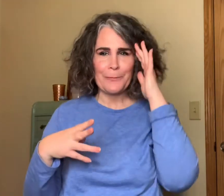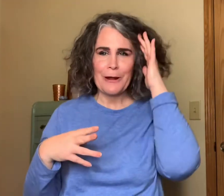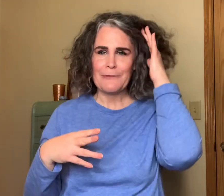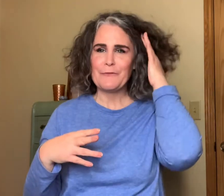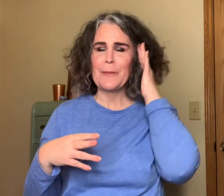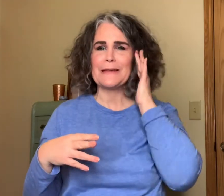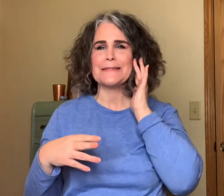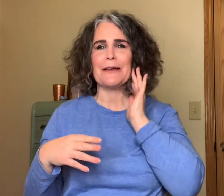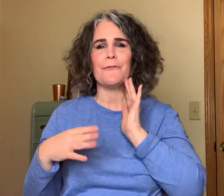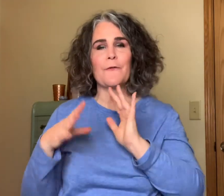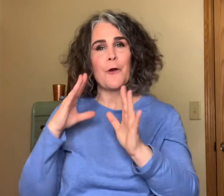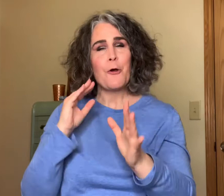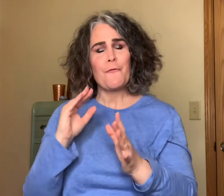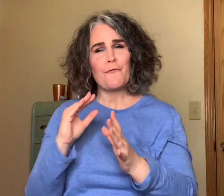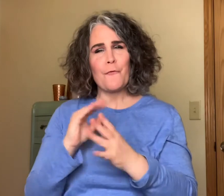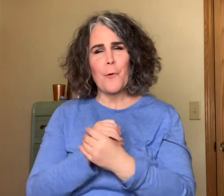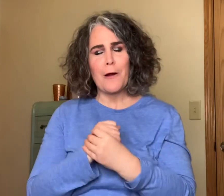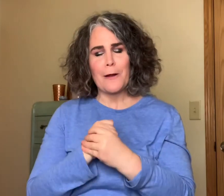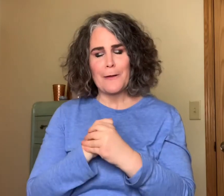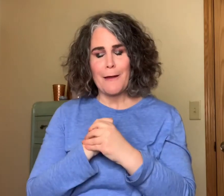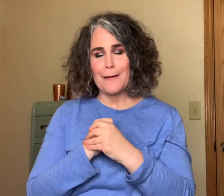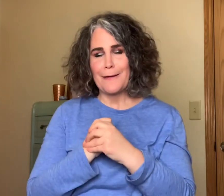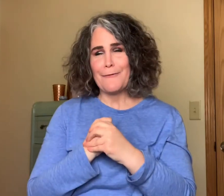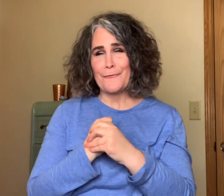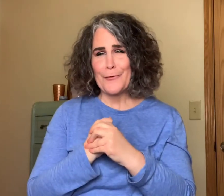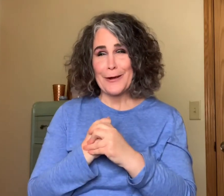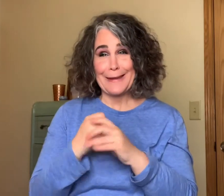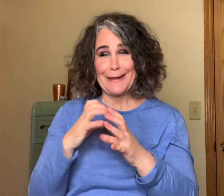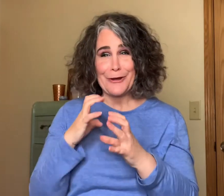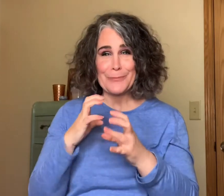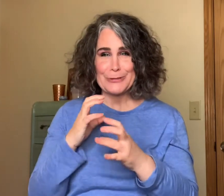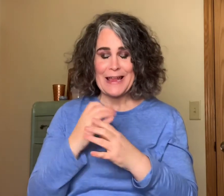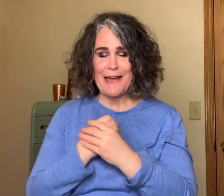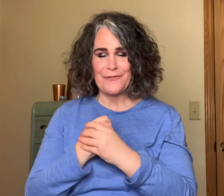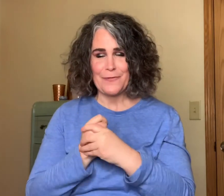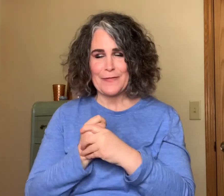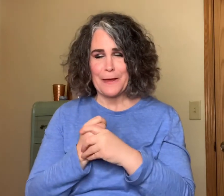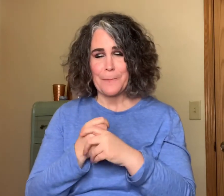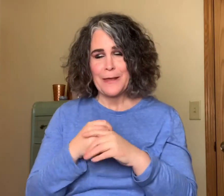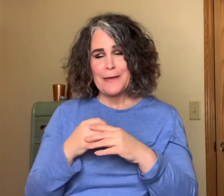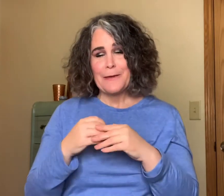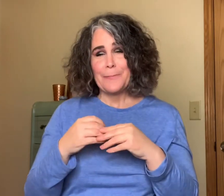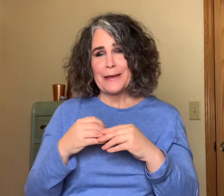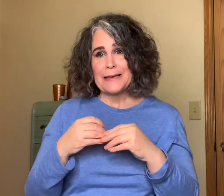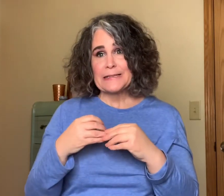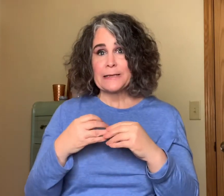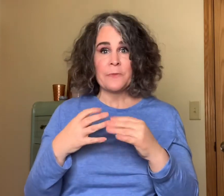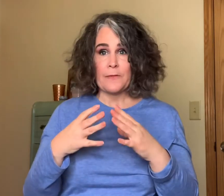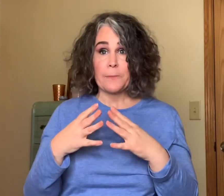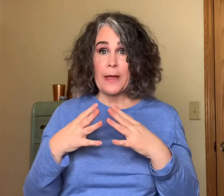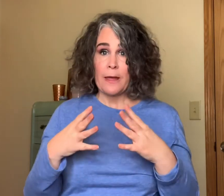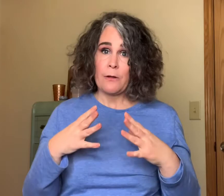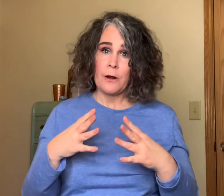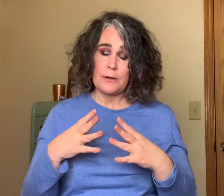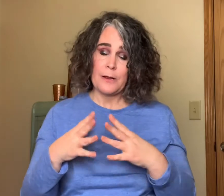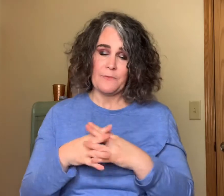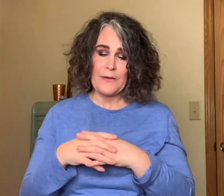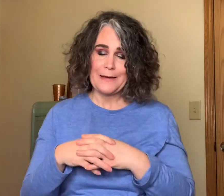proud of myself for for getting almost half of them because some of them I had a hard time finding.